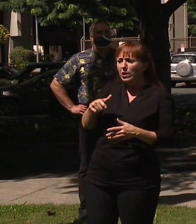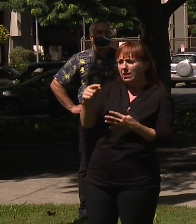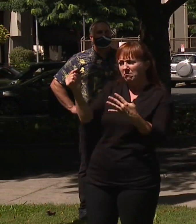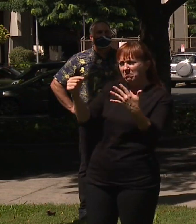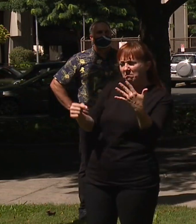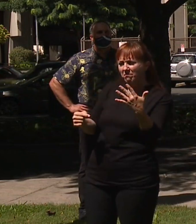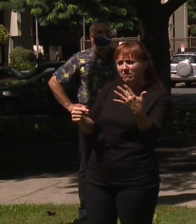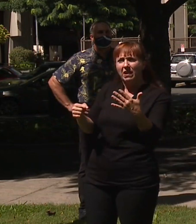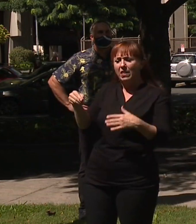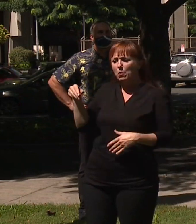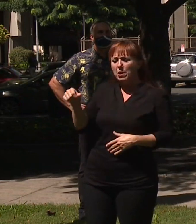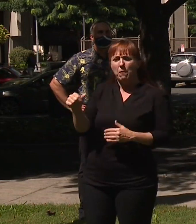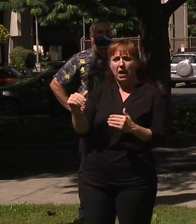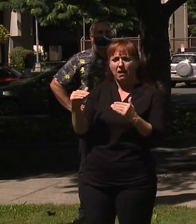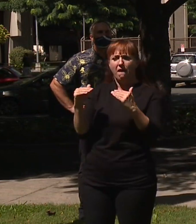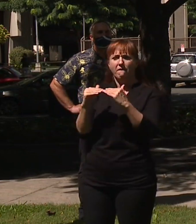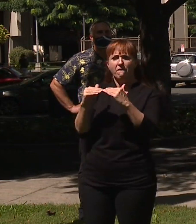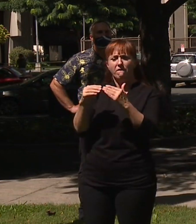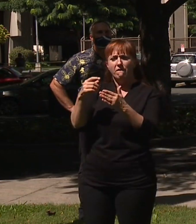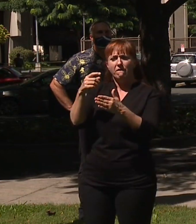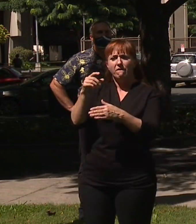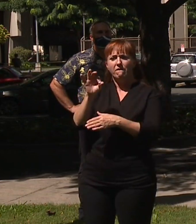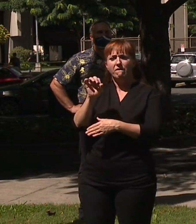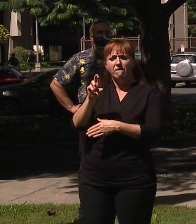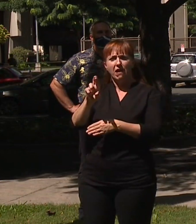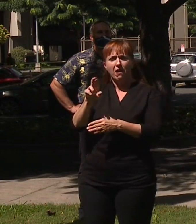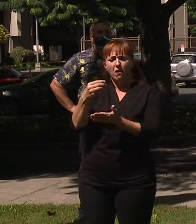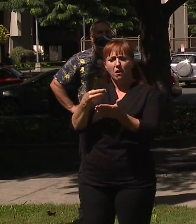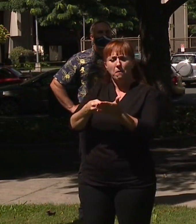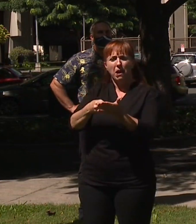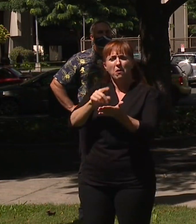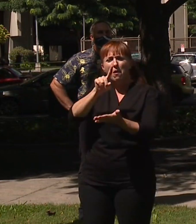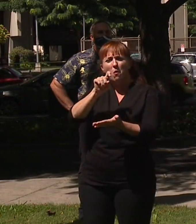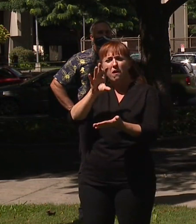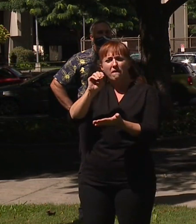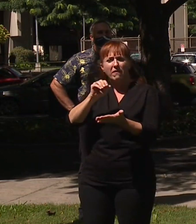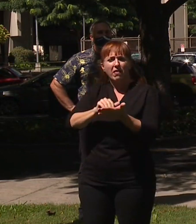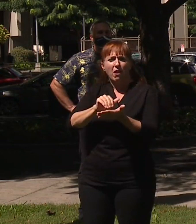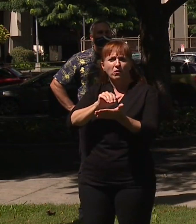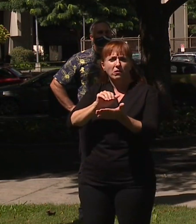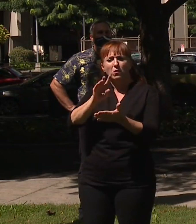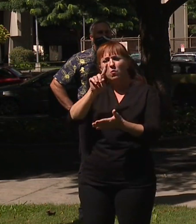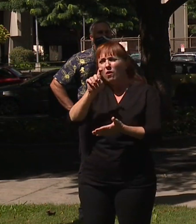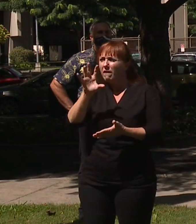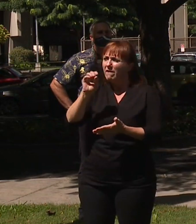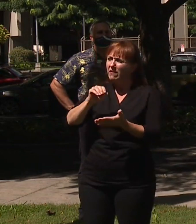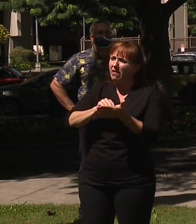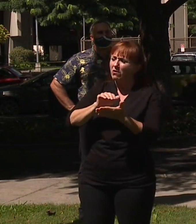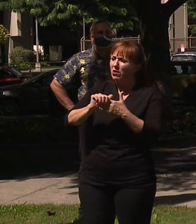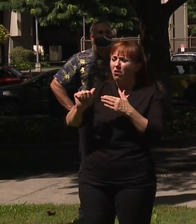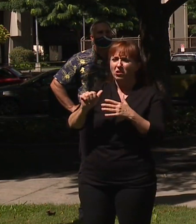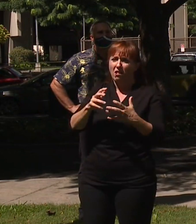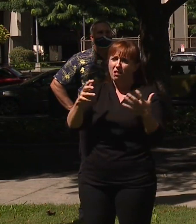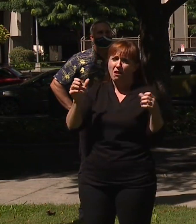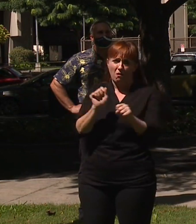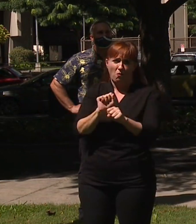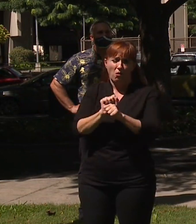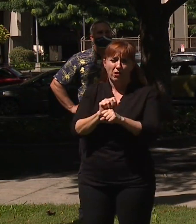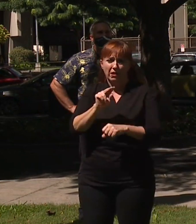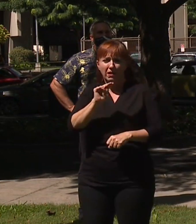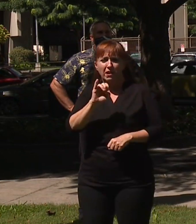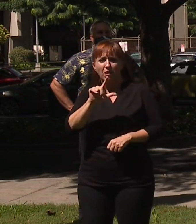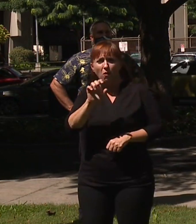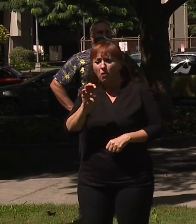pay them a fair amount which is about $150,000 for the tons of work. Actually, it's probably, Nicole and